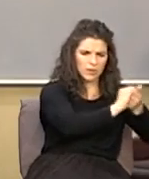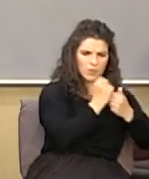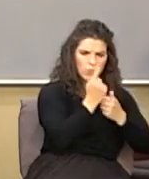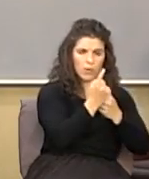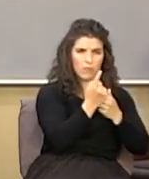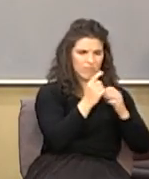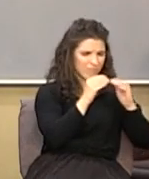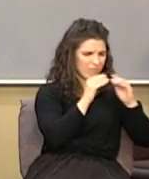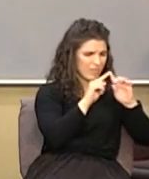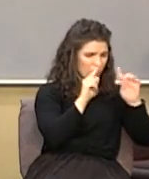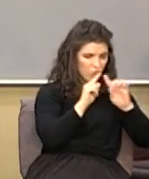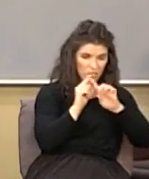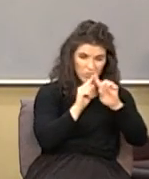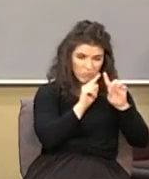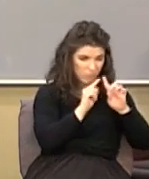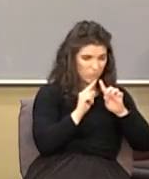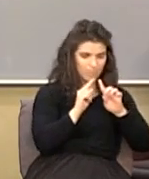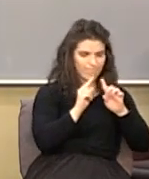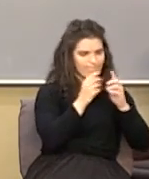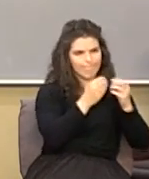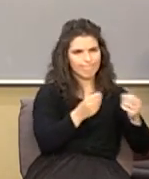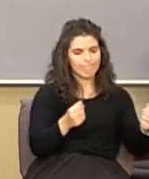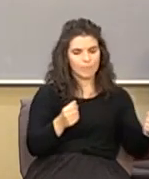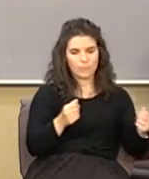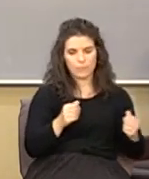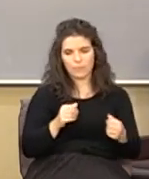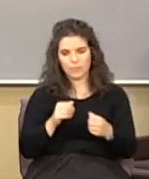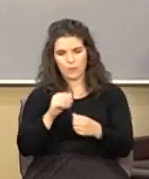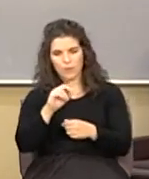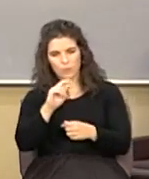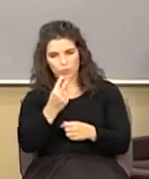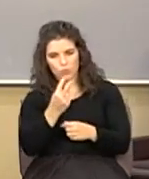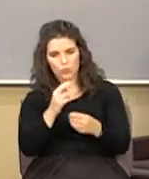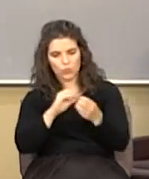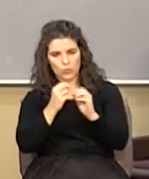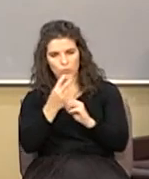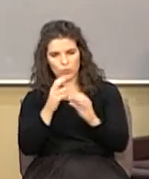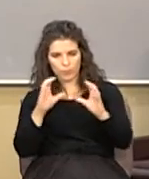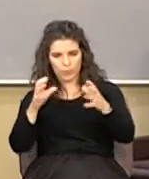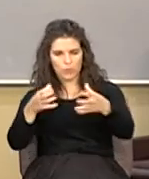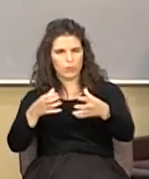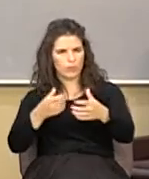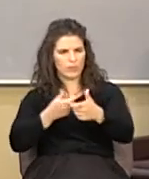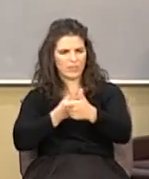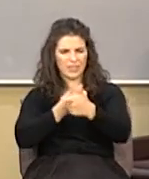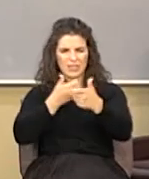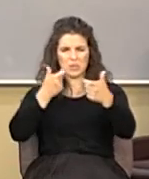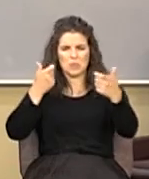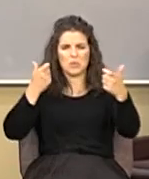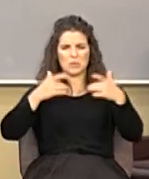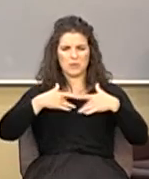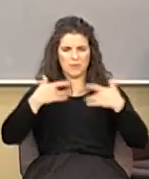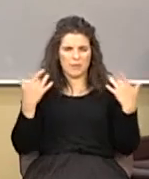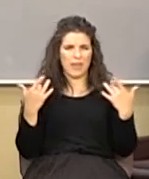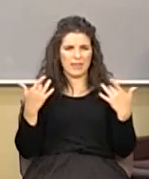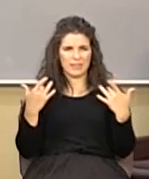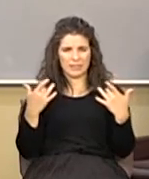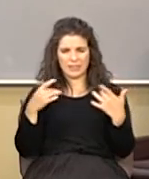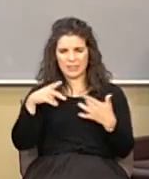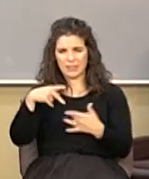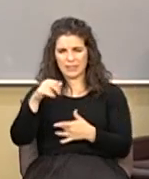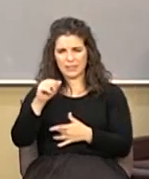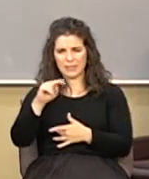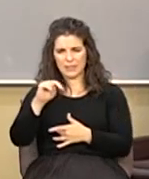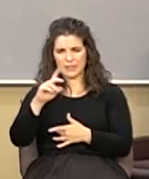distinctions and number two in the second and third century there was a great pandemic about 20 years of pandemic